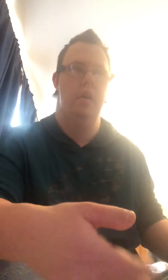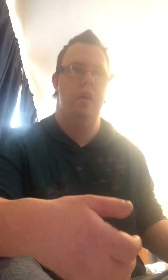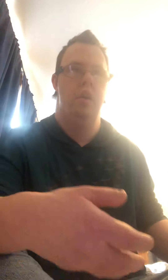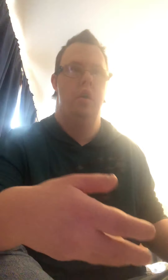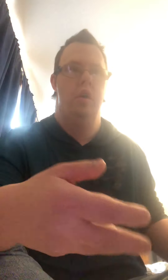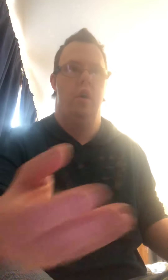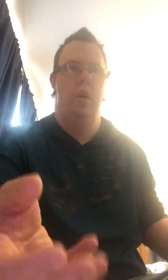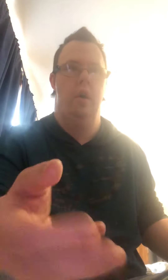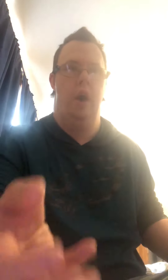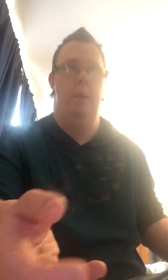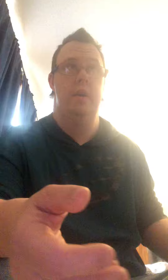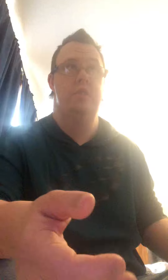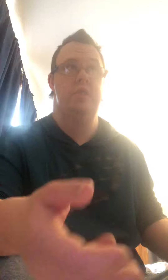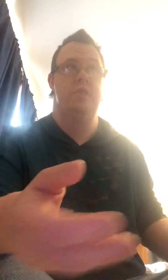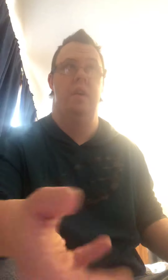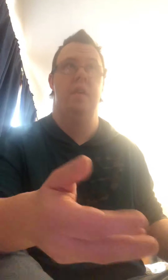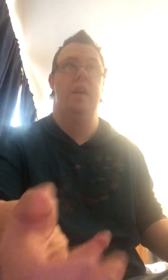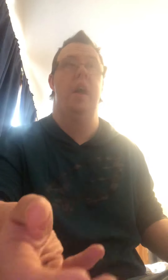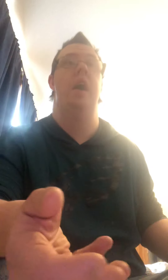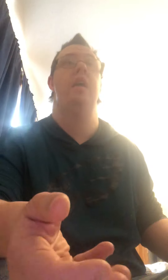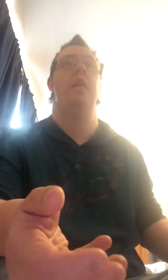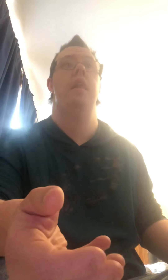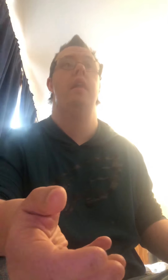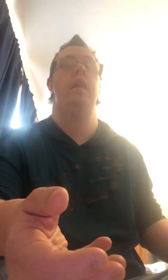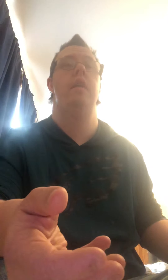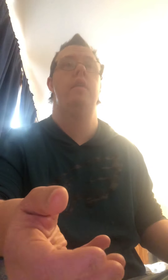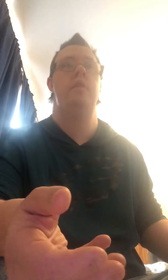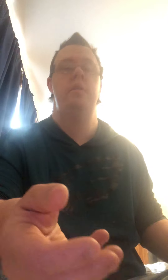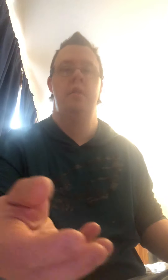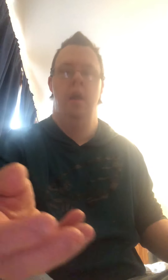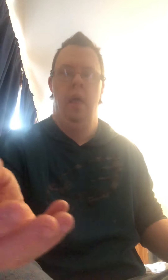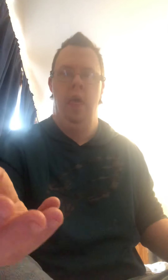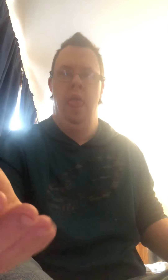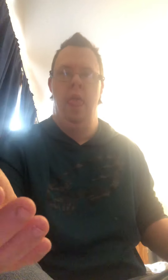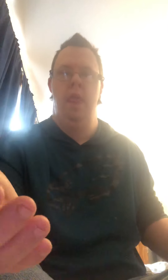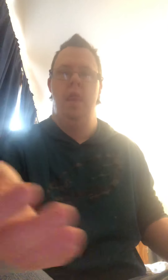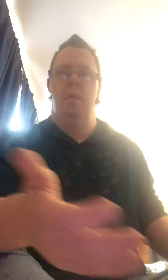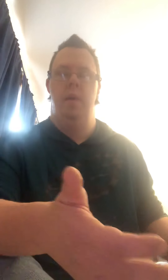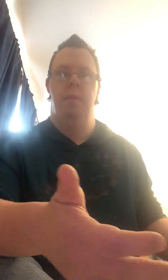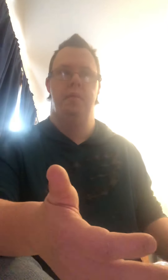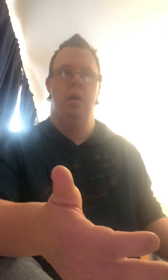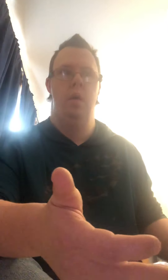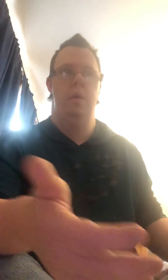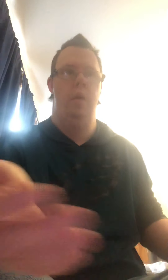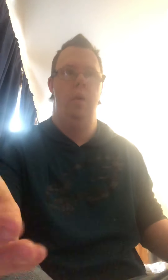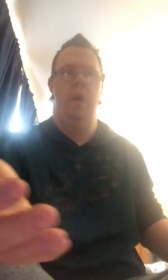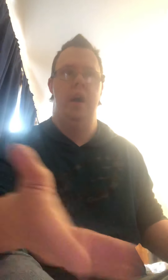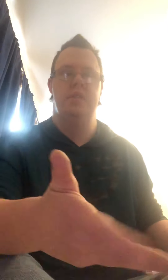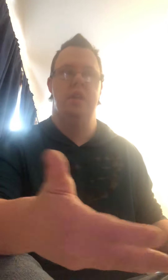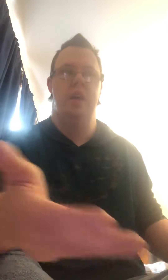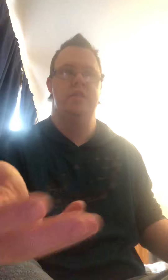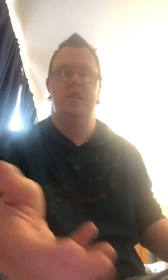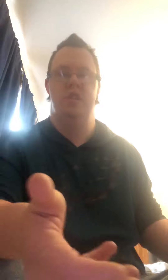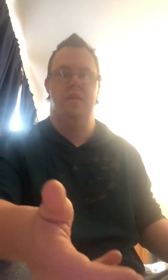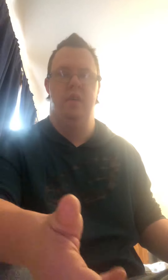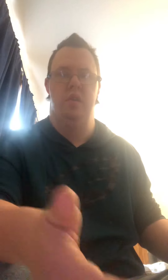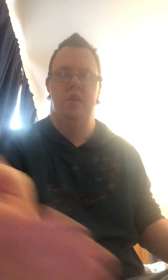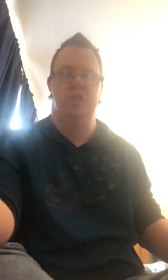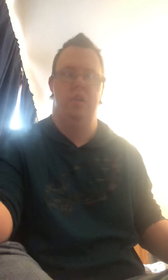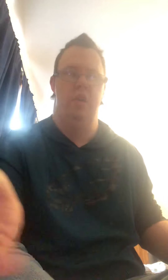on comments and stuff like that people who has like sensitive feelings and all